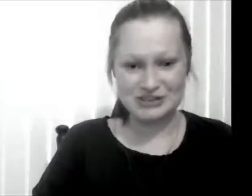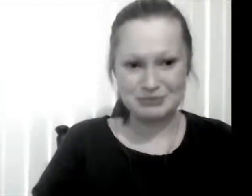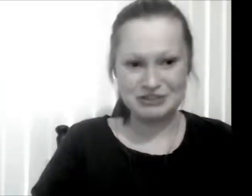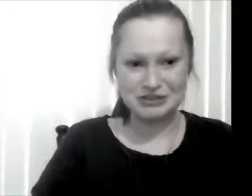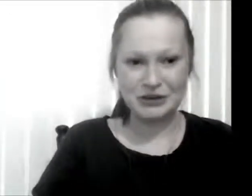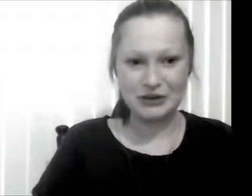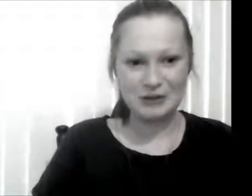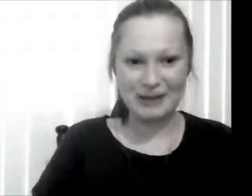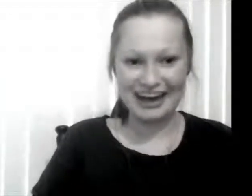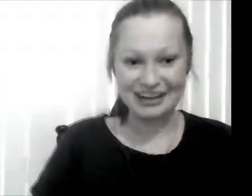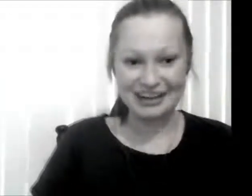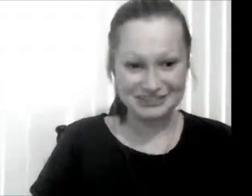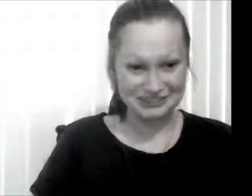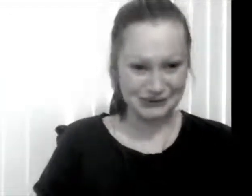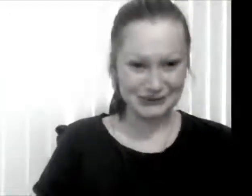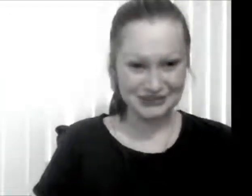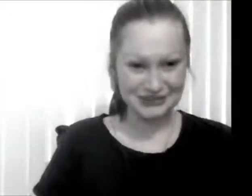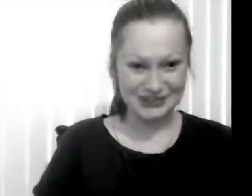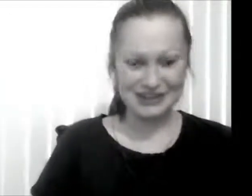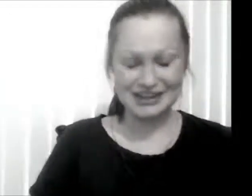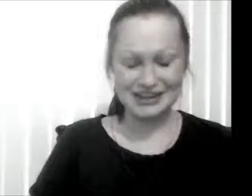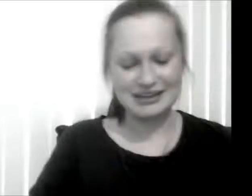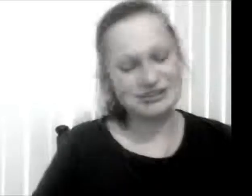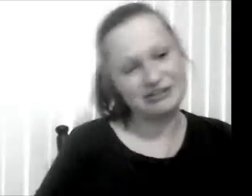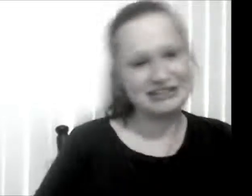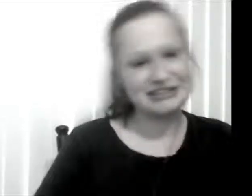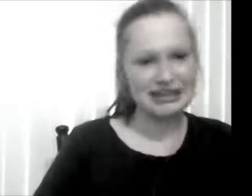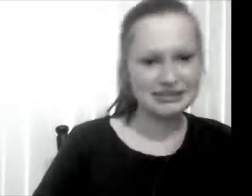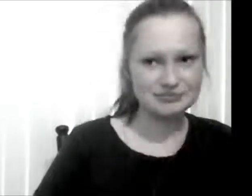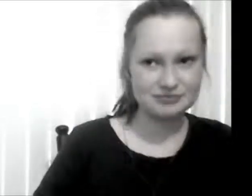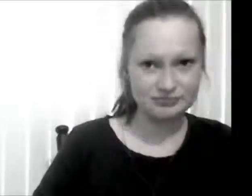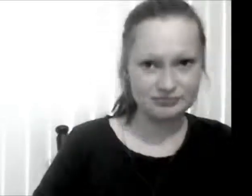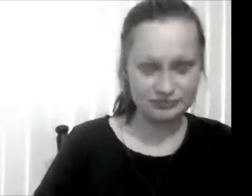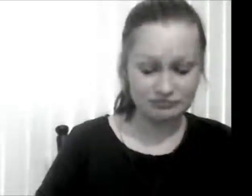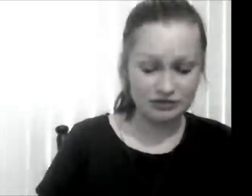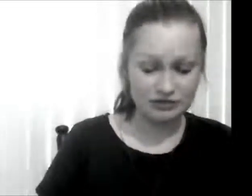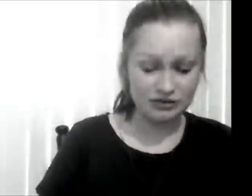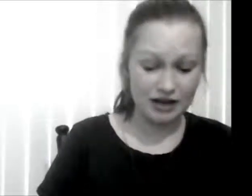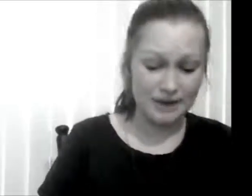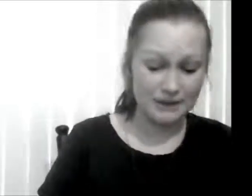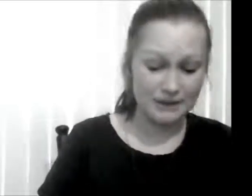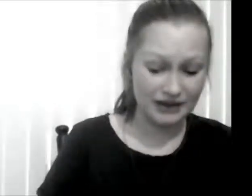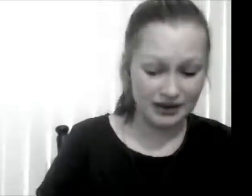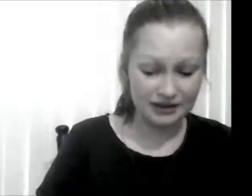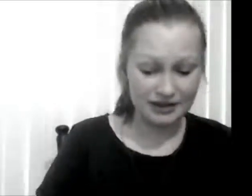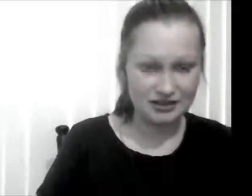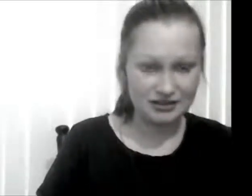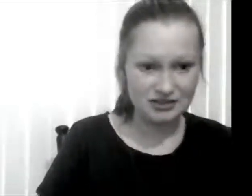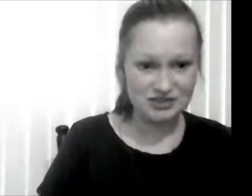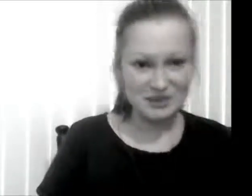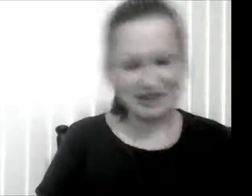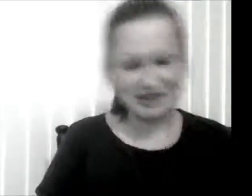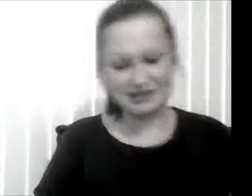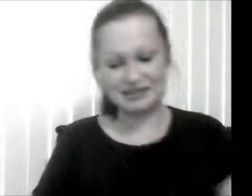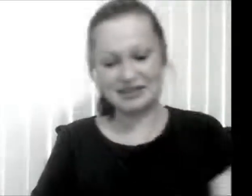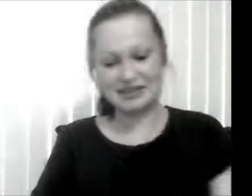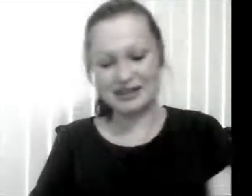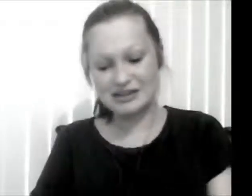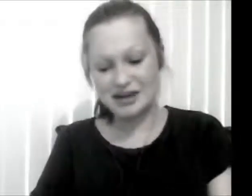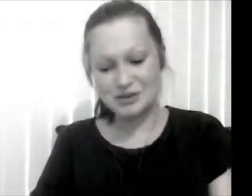bumped into her my way out to school and then she ran to get it. Um but yeah just making lists and um